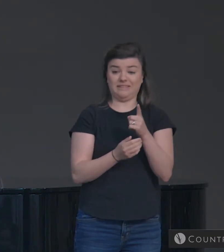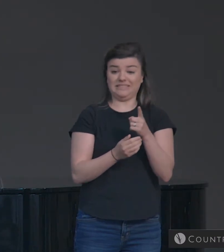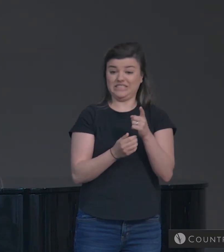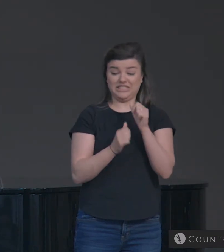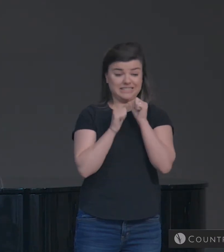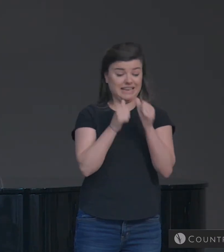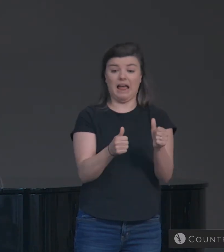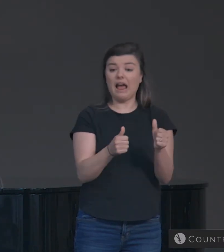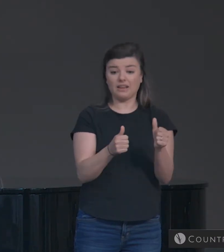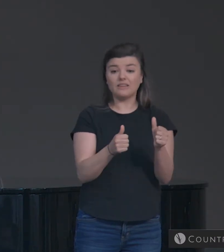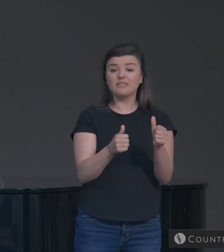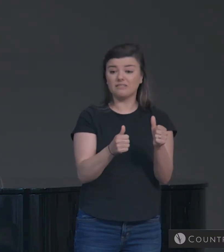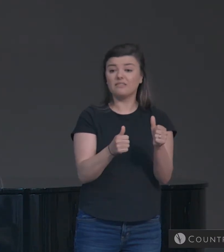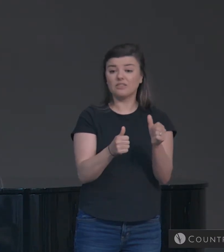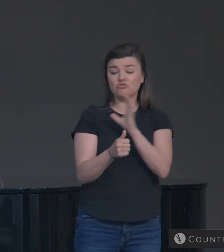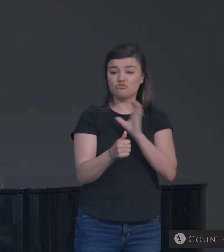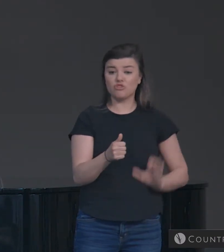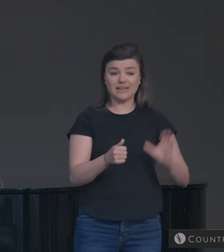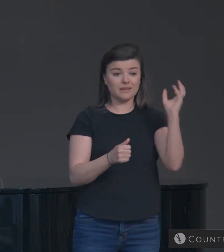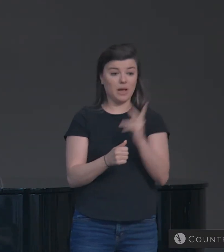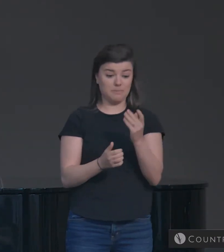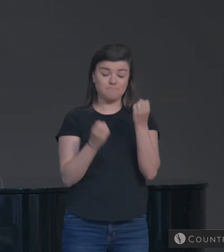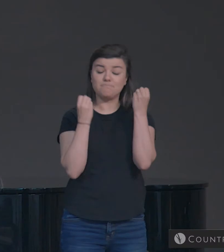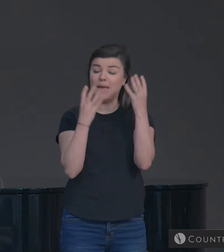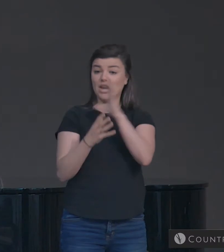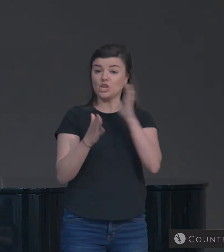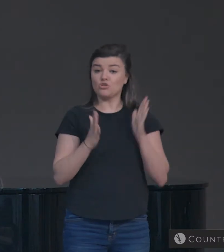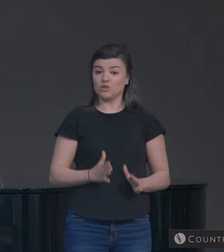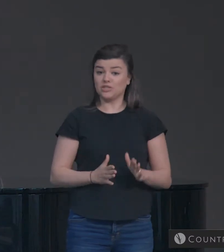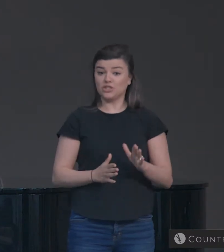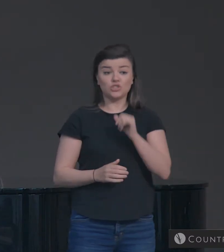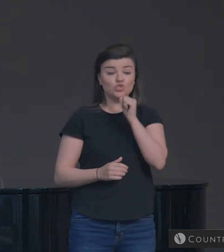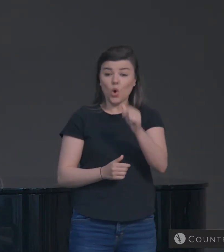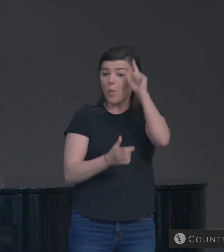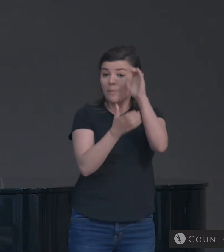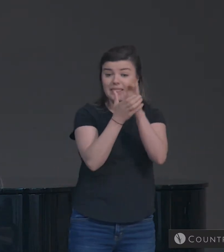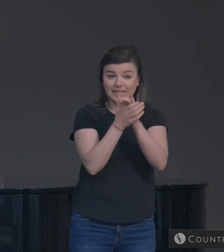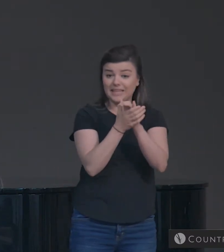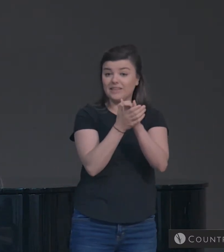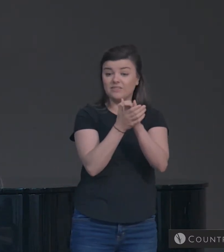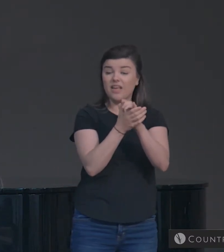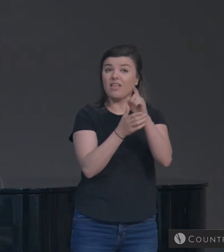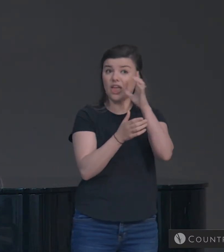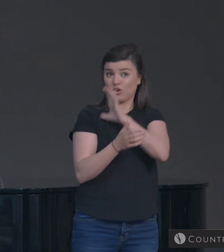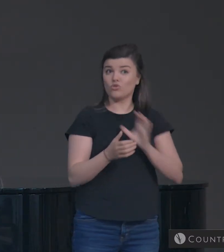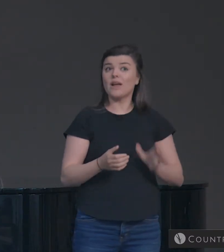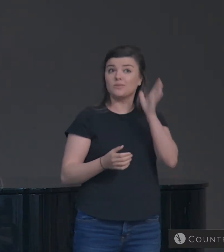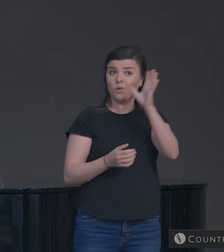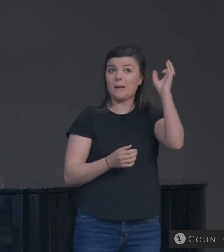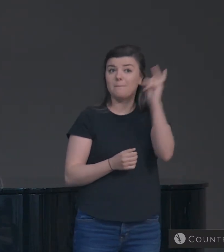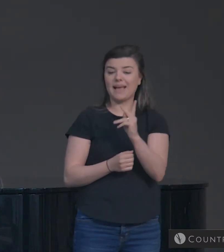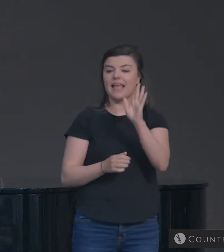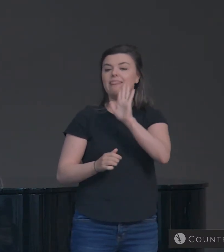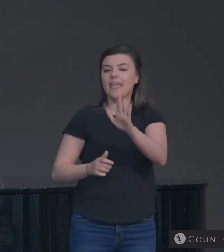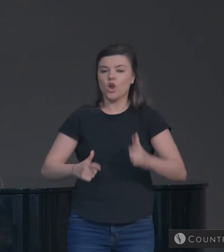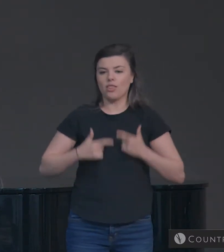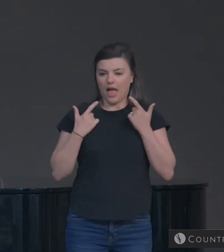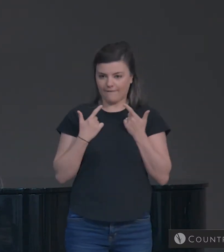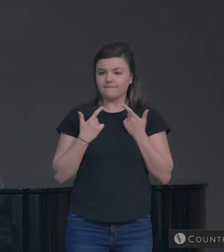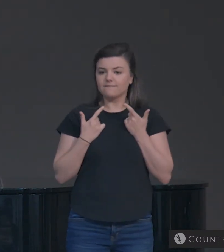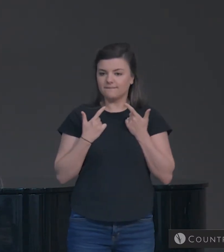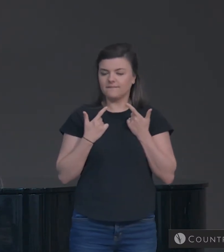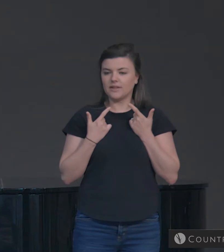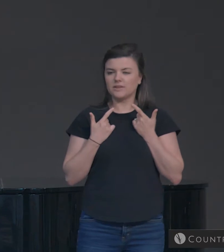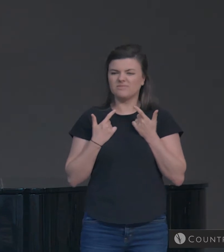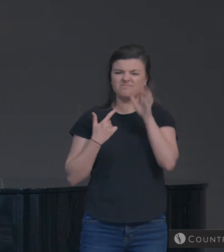Many Christians no longer believe that Christ will return in their lifetime. It's